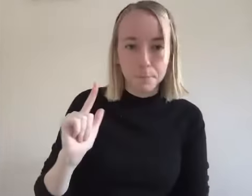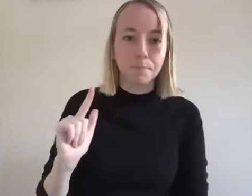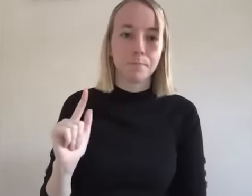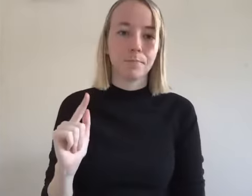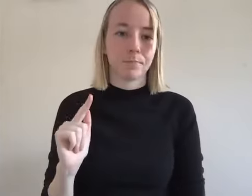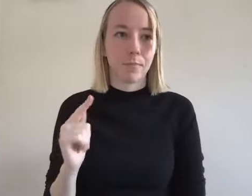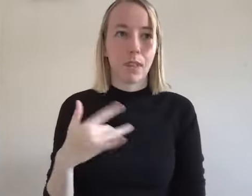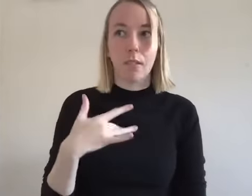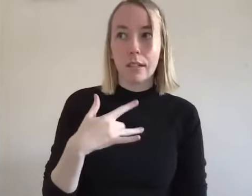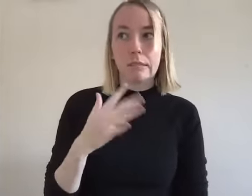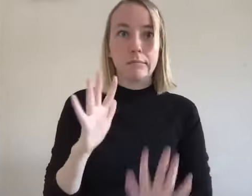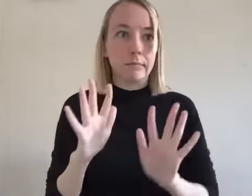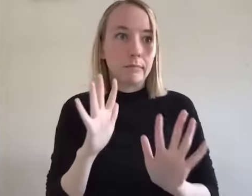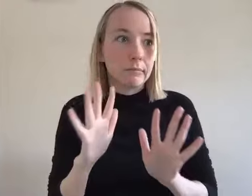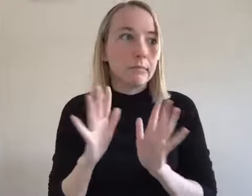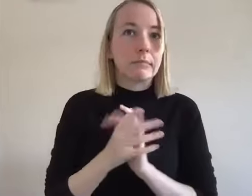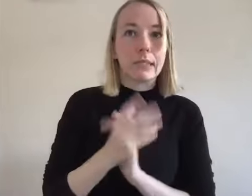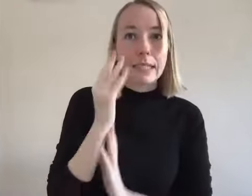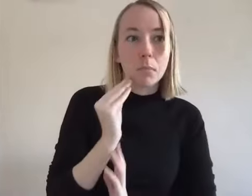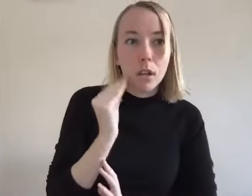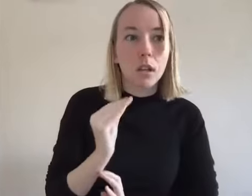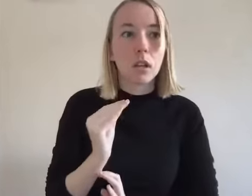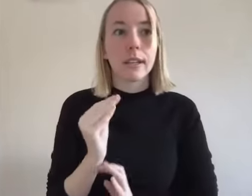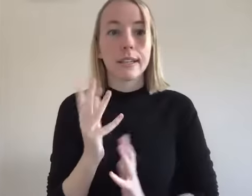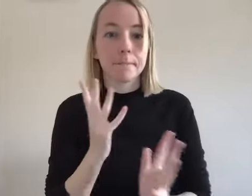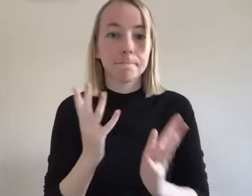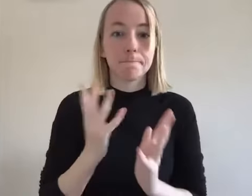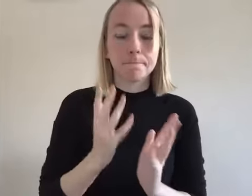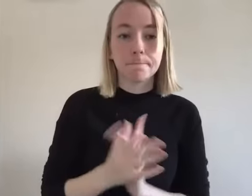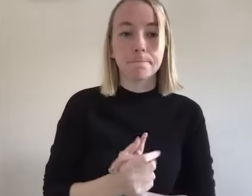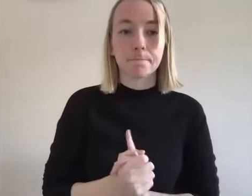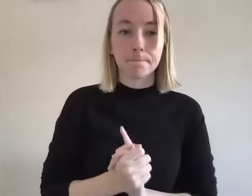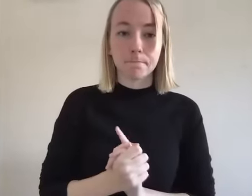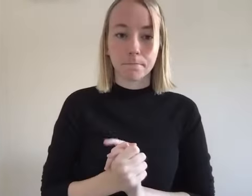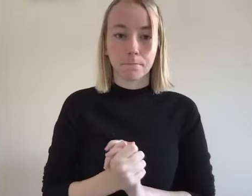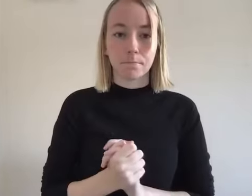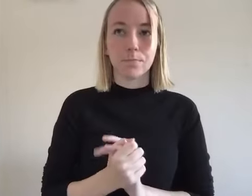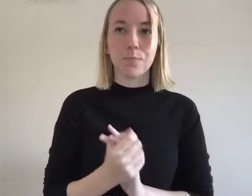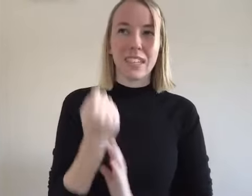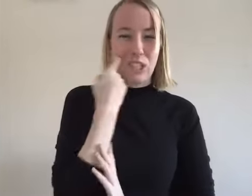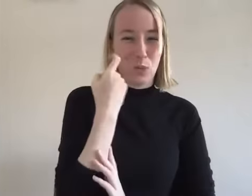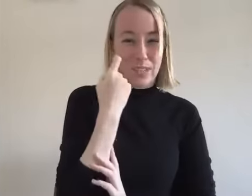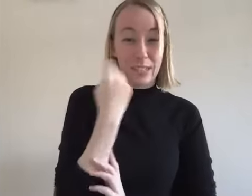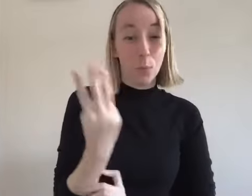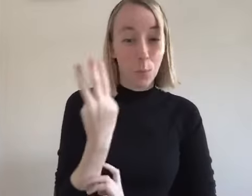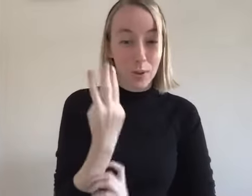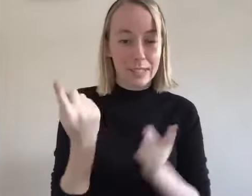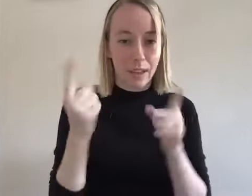on the on the comfort and and you know giving comfort to friends and friends of alcoholics we had a girl come into our meeting uh this last